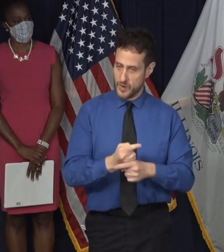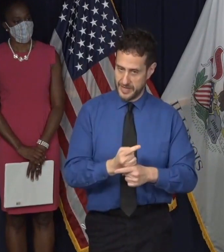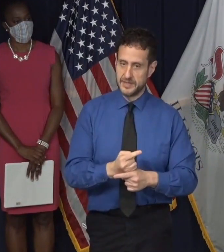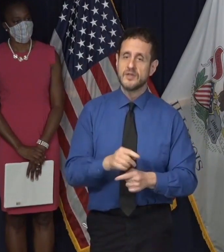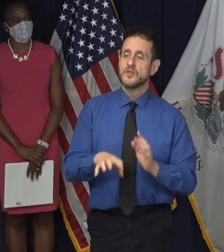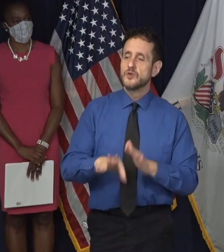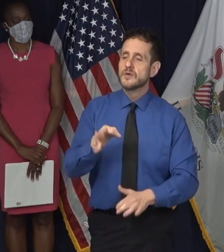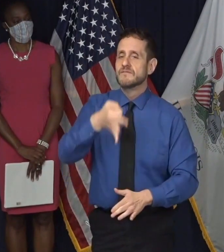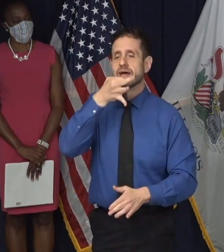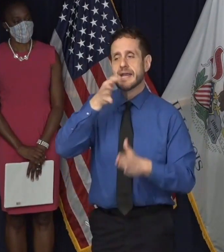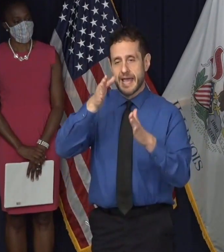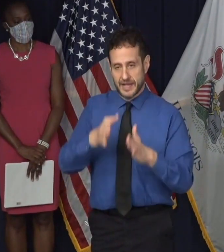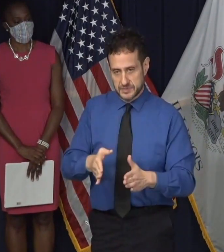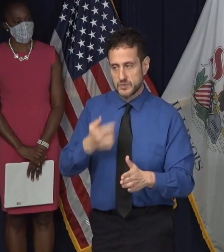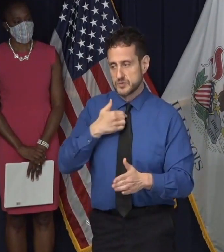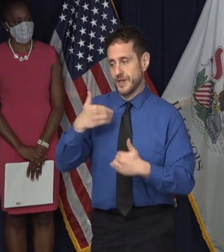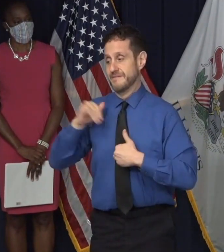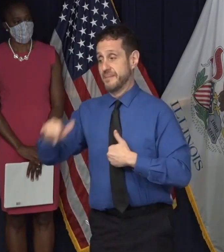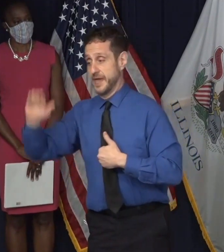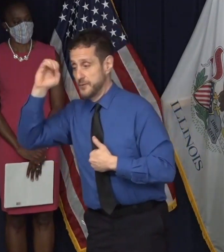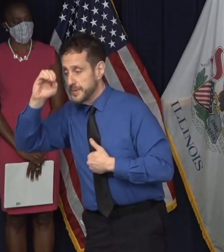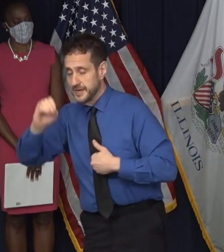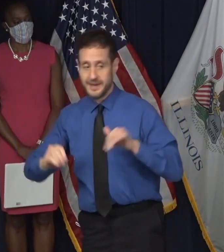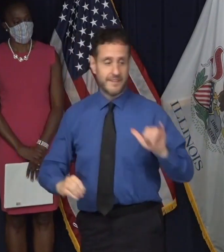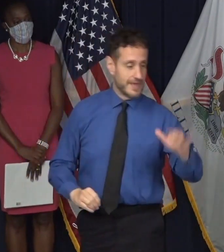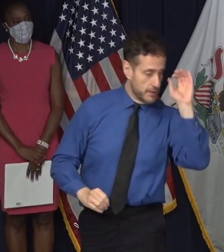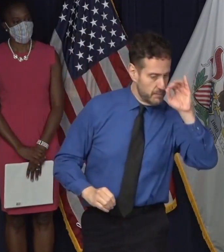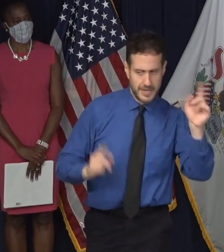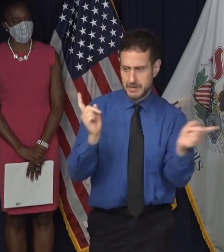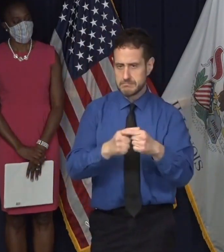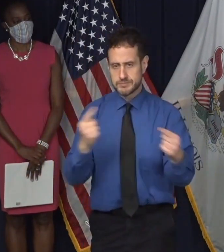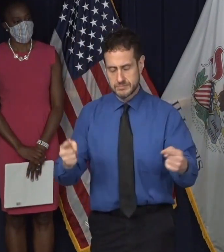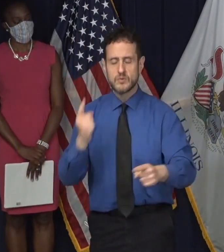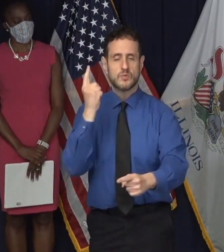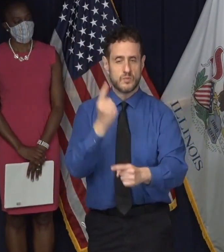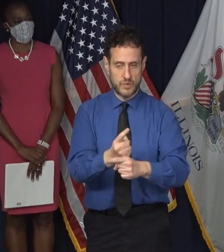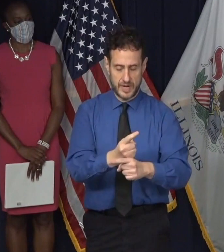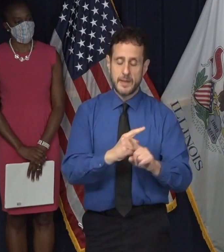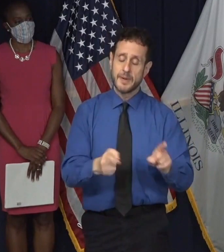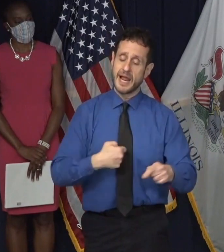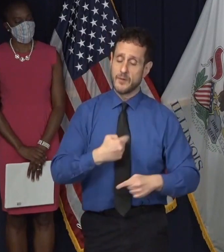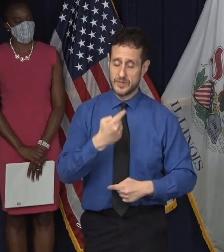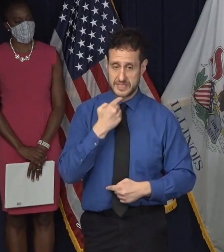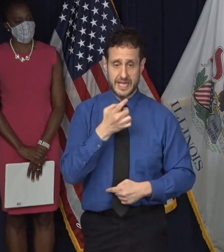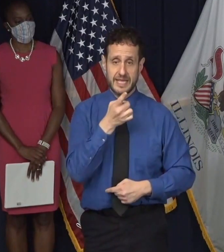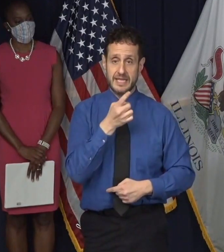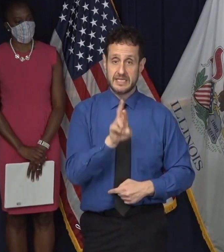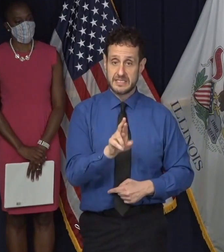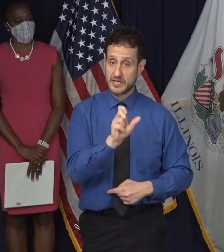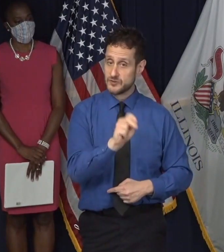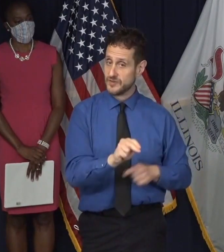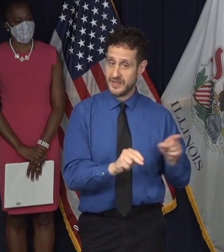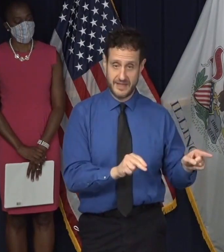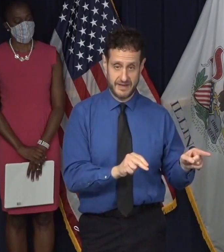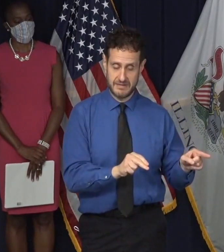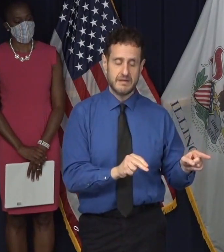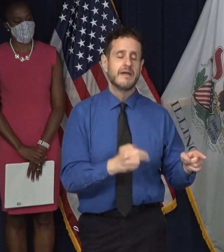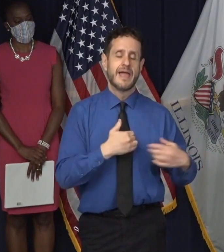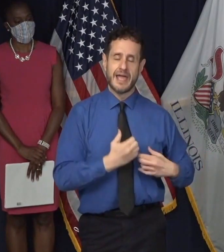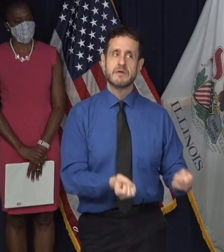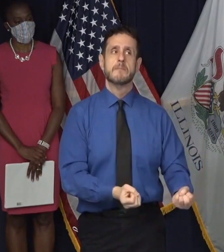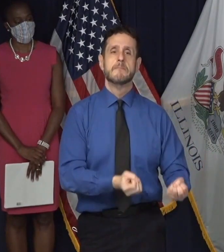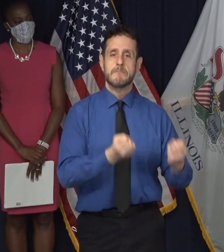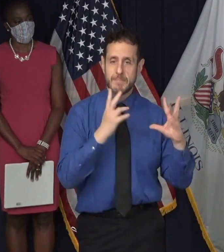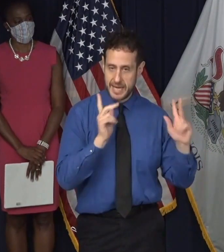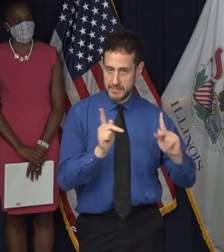a position any which direction that you want. That is true. But I also would say that Dr. Lin is not alone. Indeed, he is among